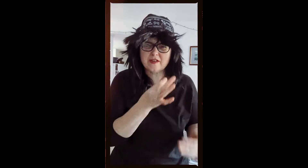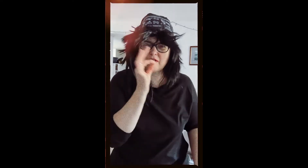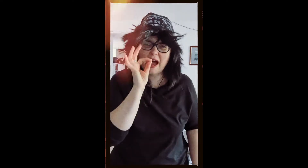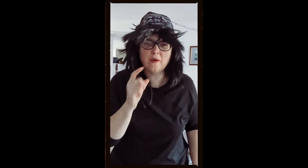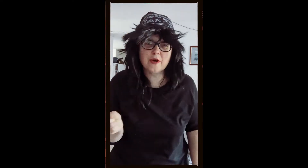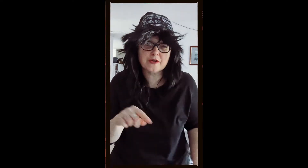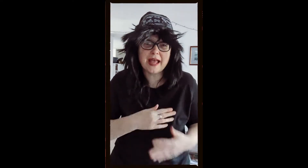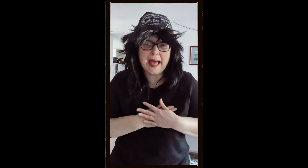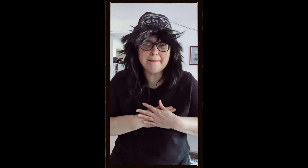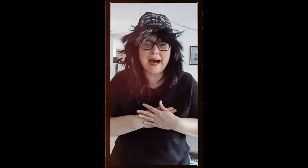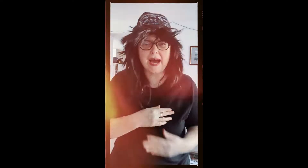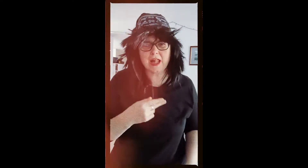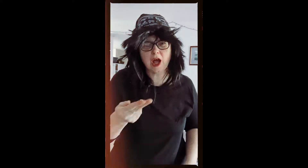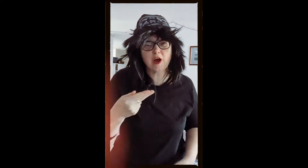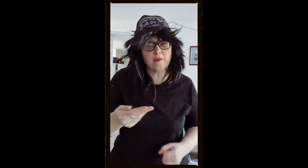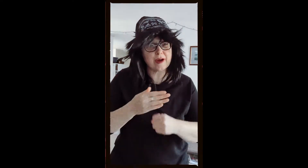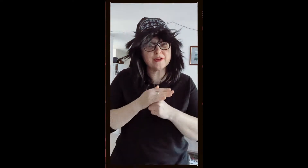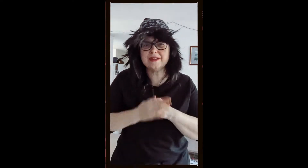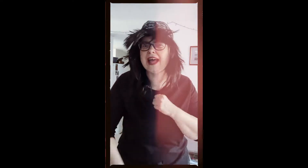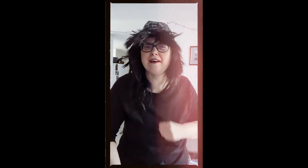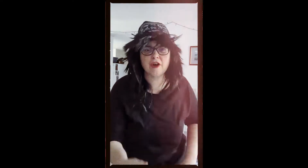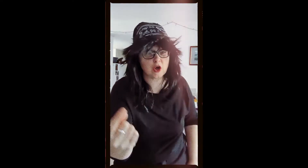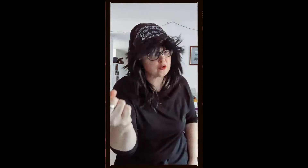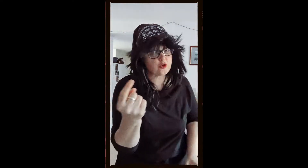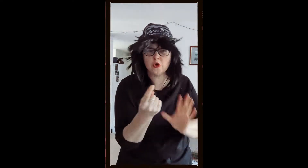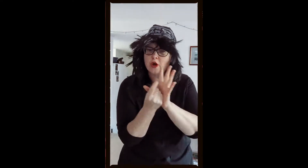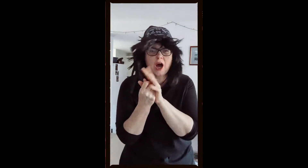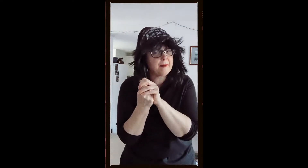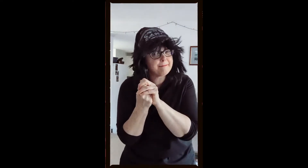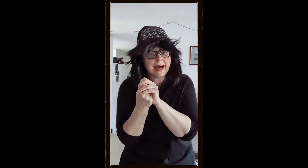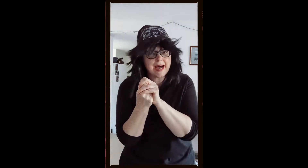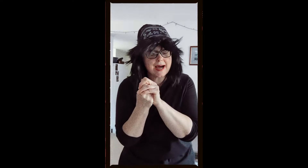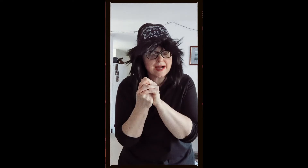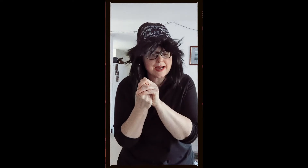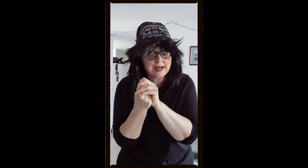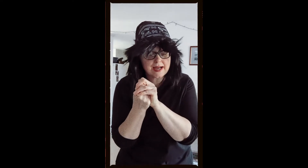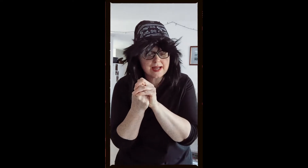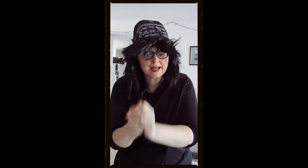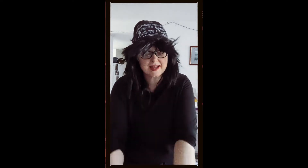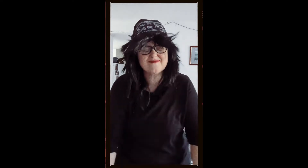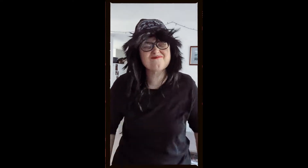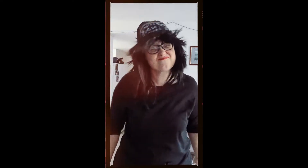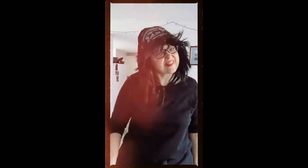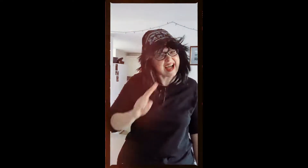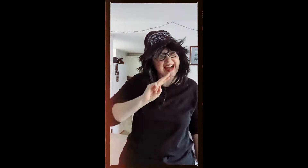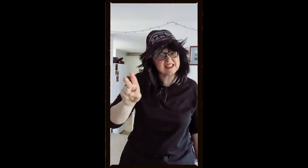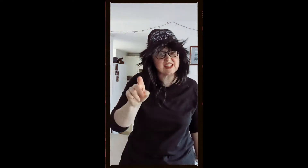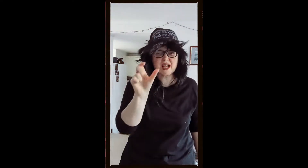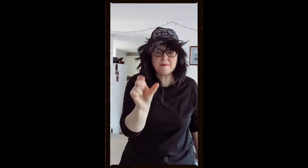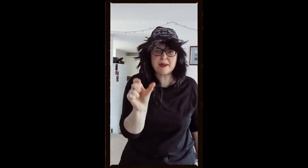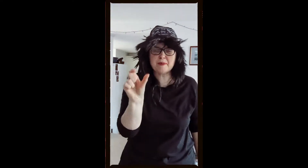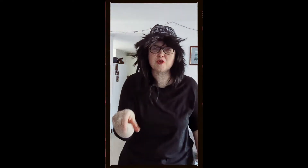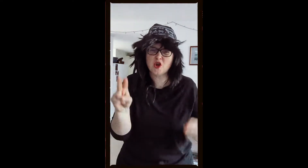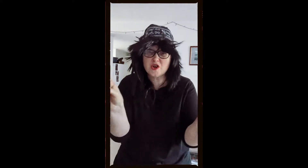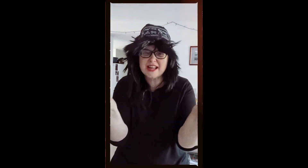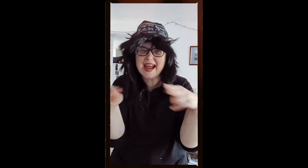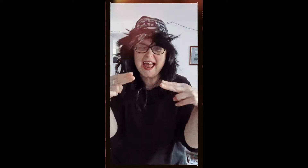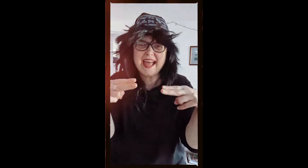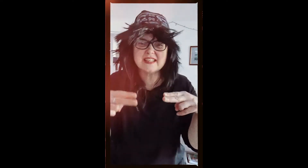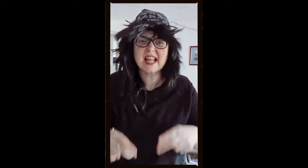flowers and my love for never to come back I see people turn their heads